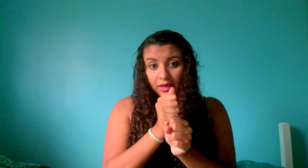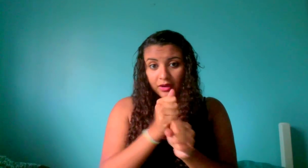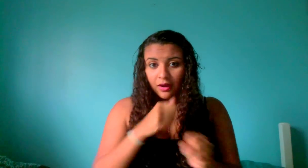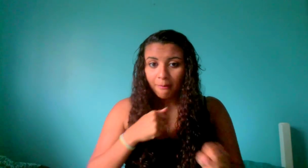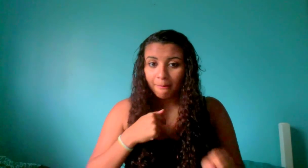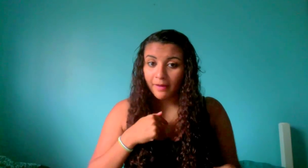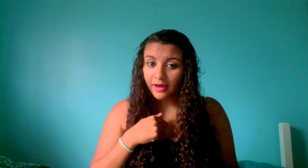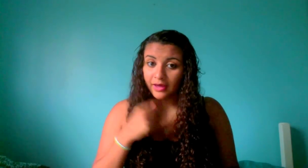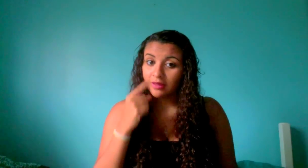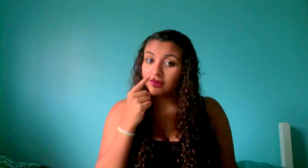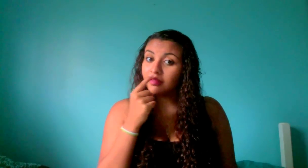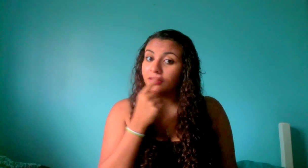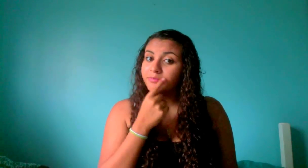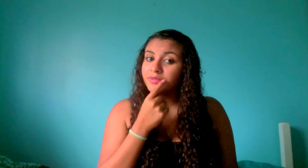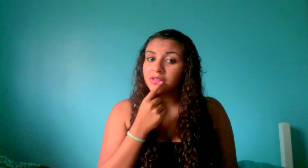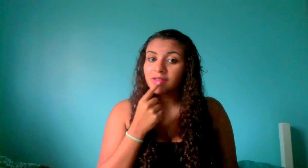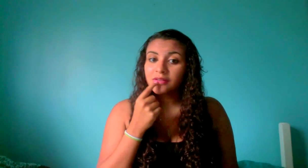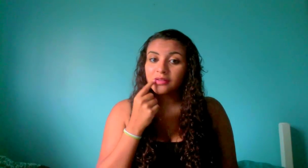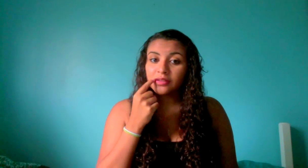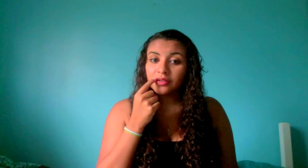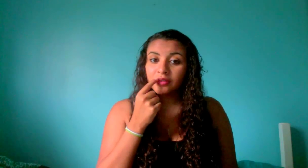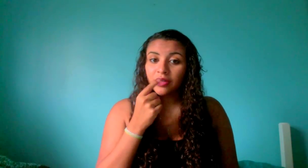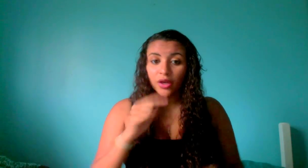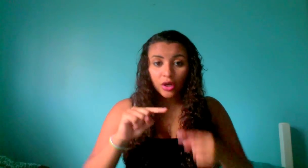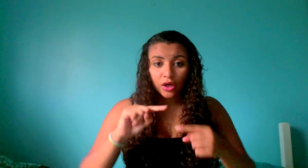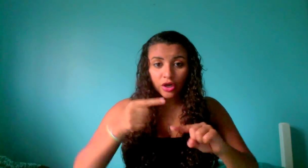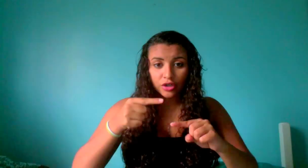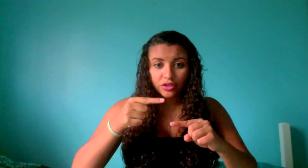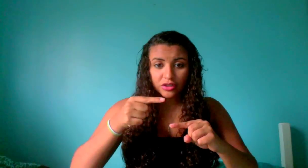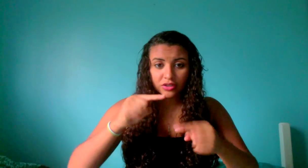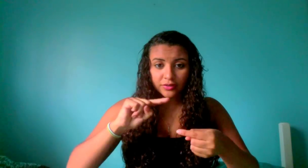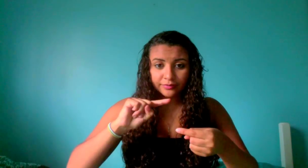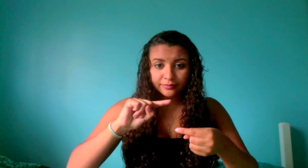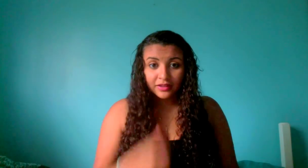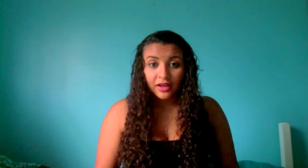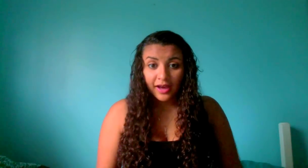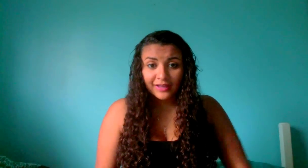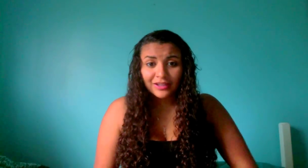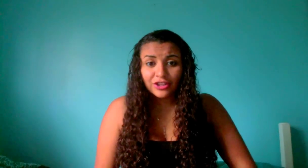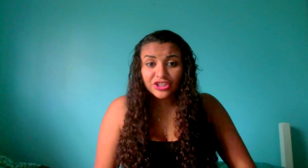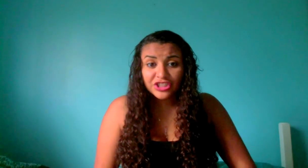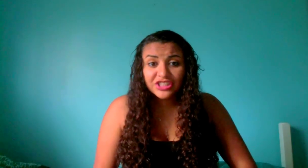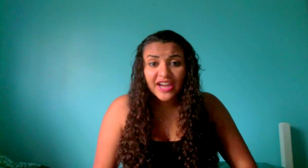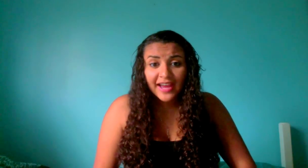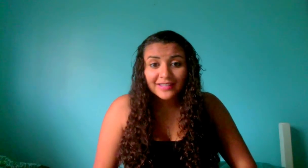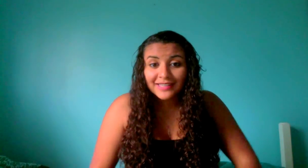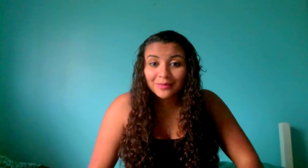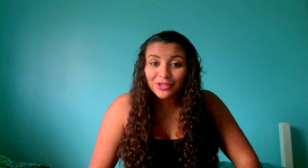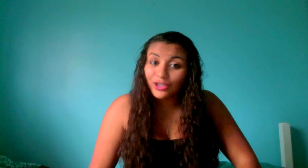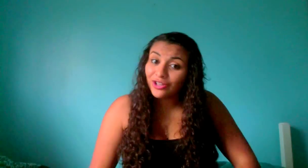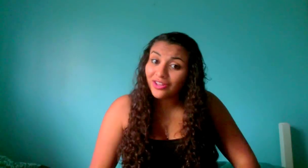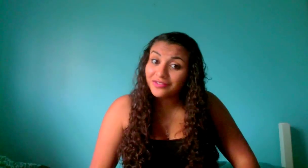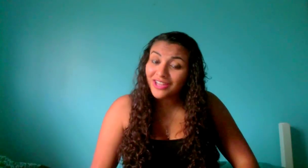my lips hurt i can hear the chit chat take me to your love shack